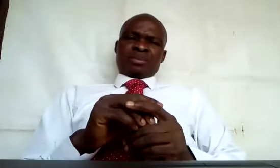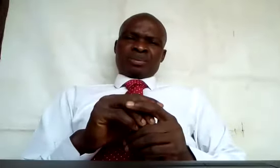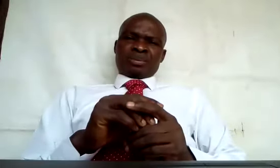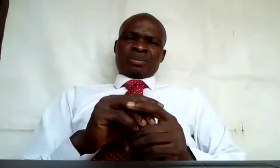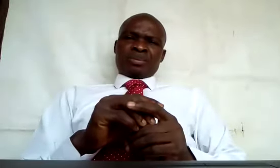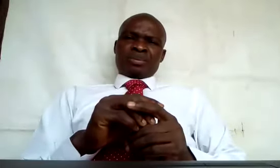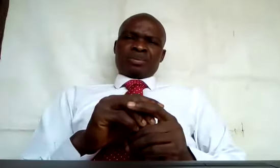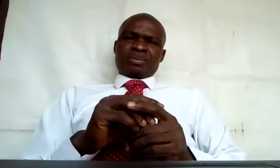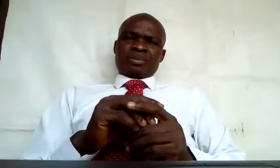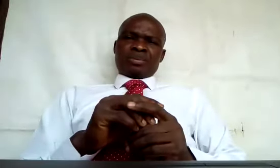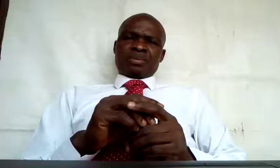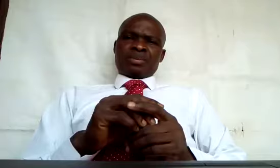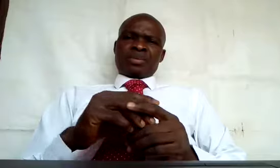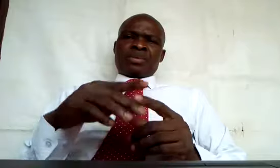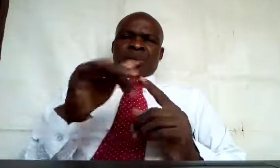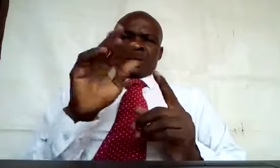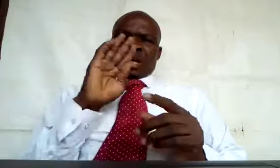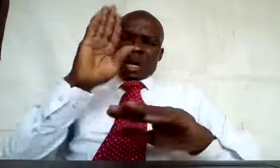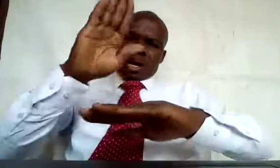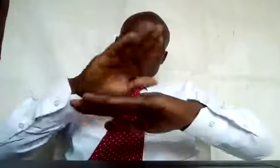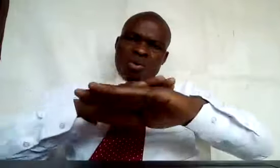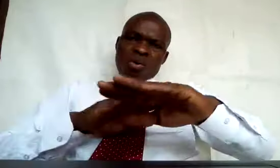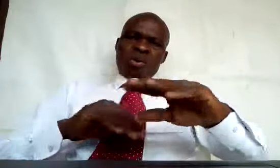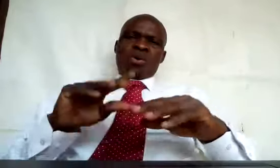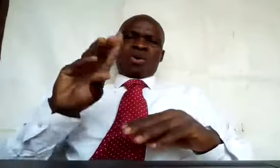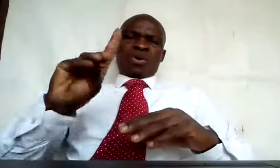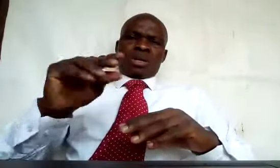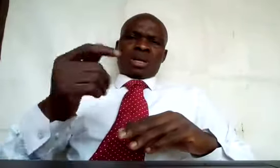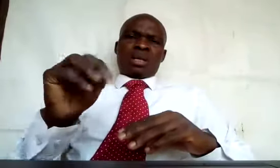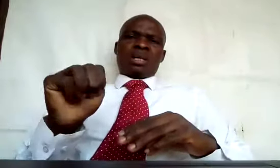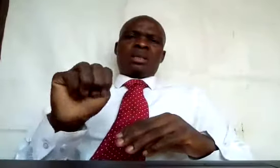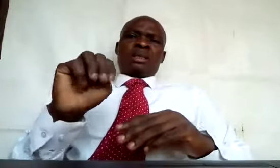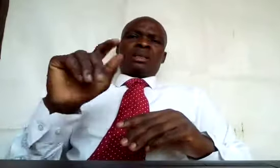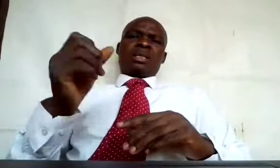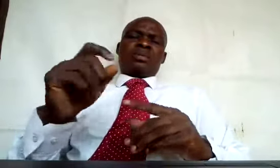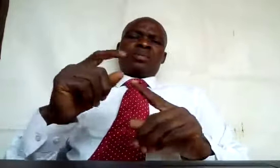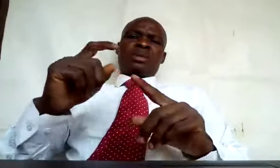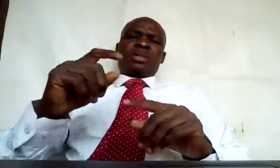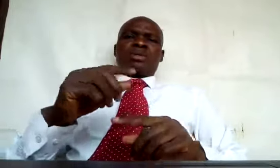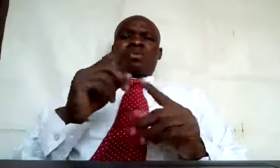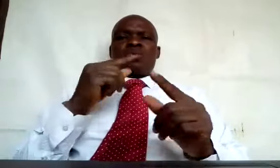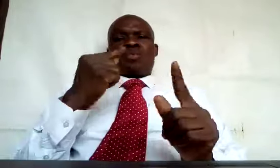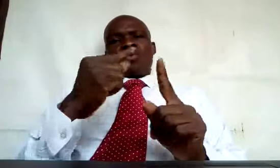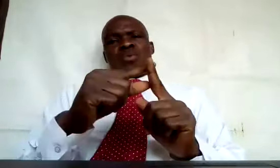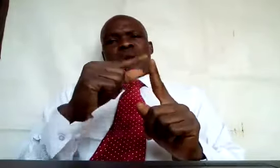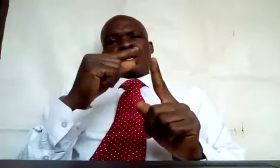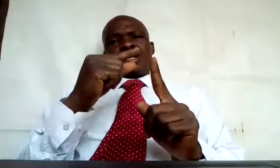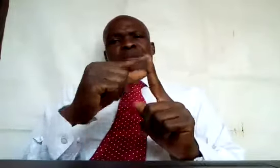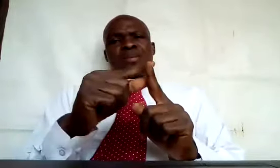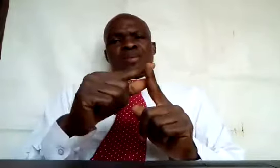They are called di-syllabic words. For example,